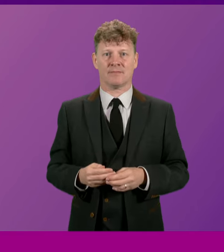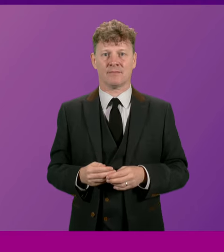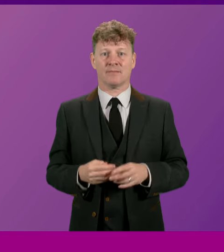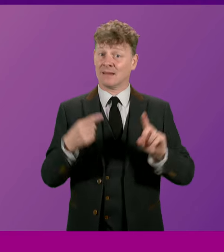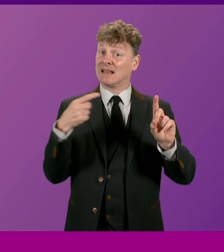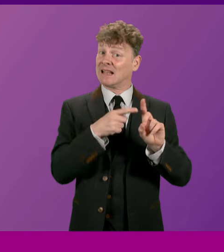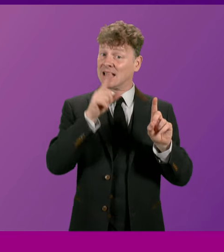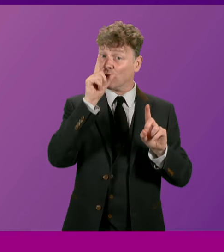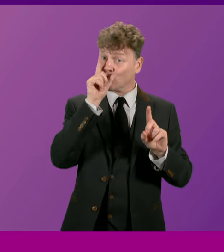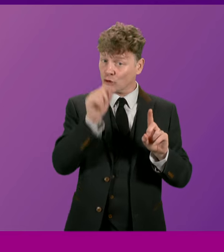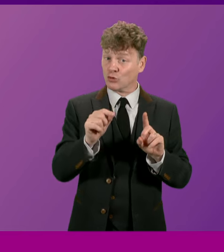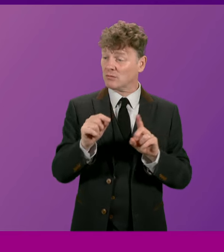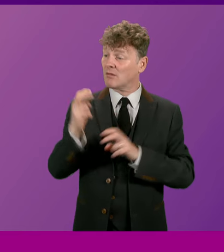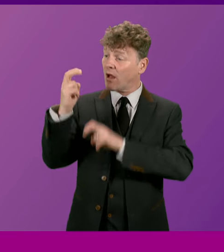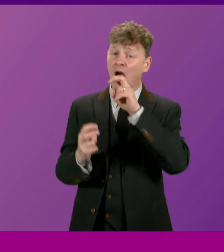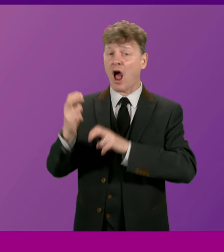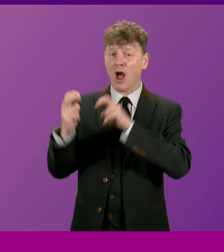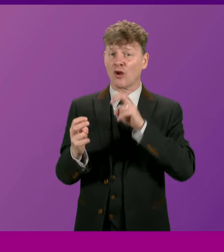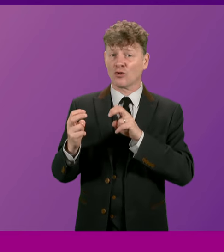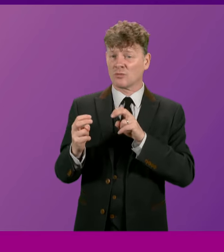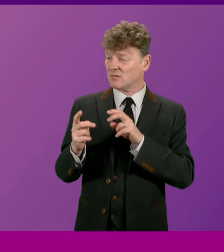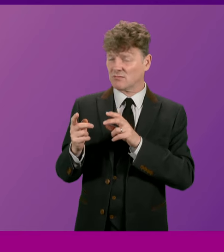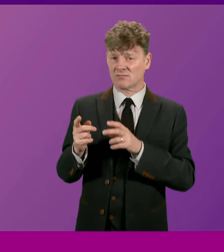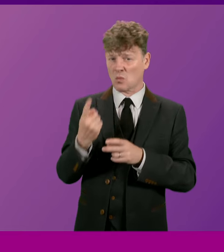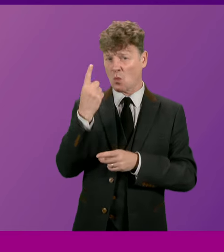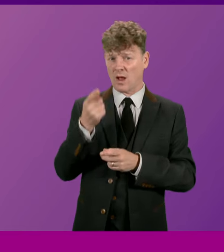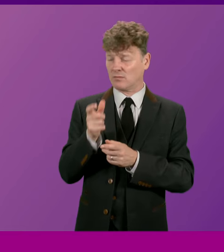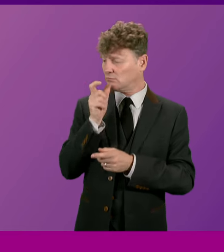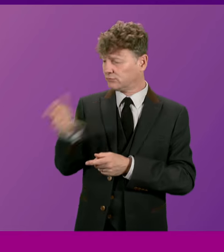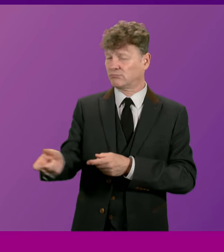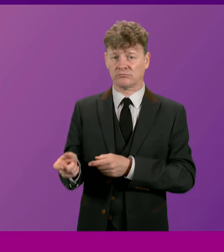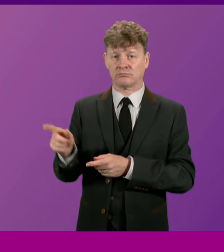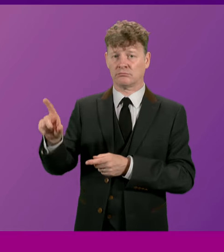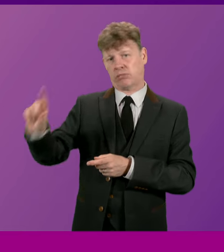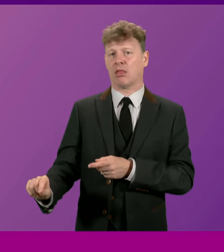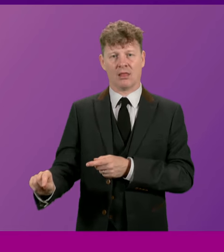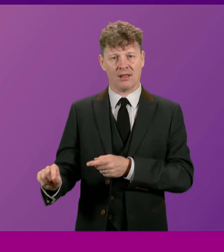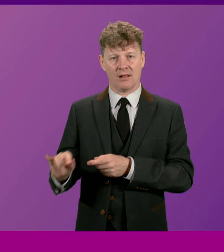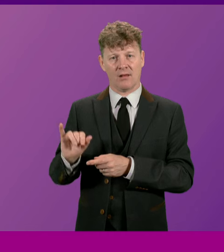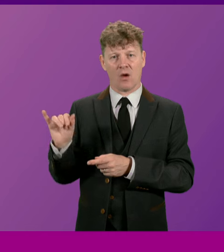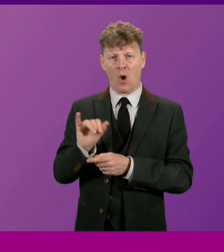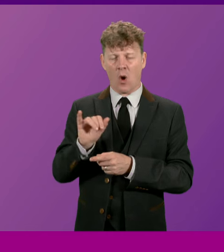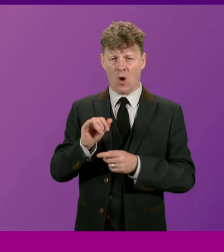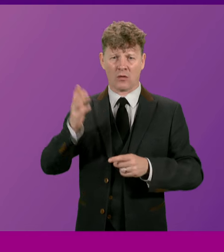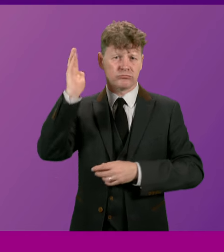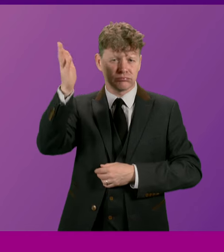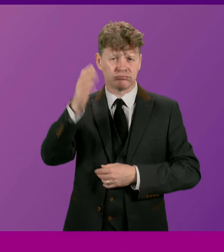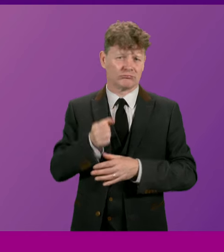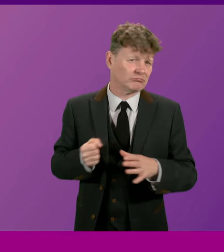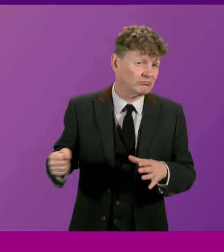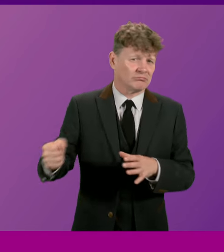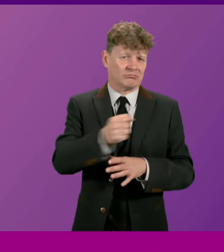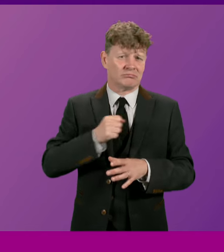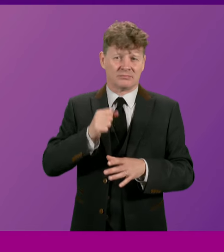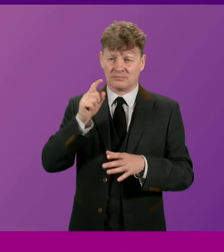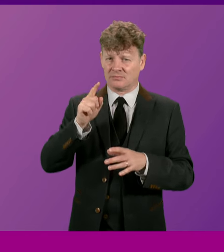could dismantle an argument with a single quip or rally a movement with a stirring coal to arms,